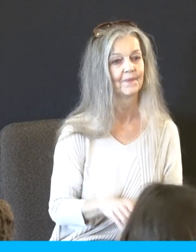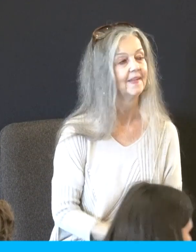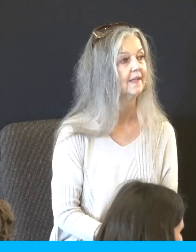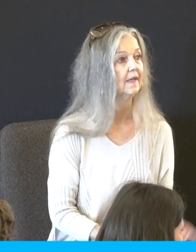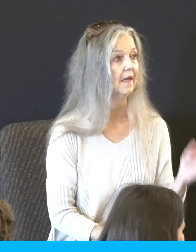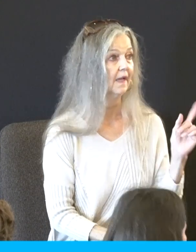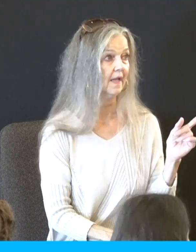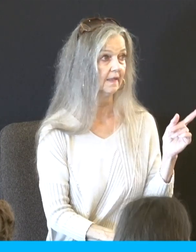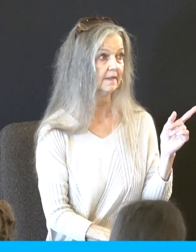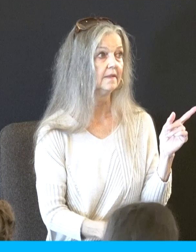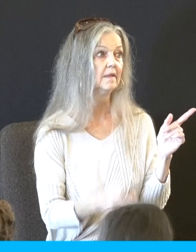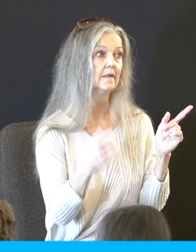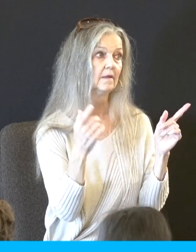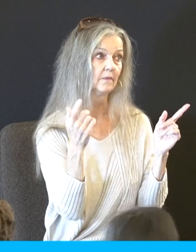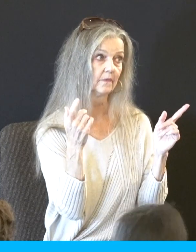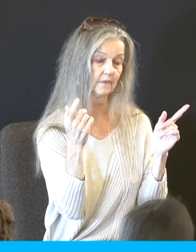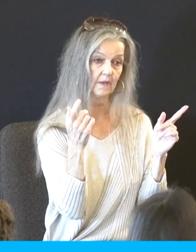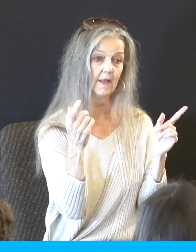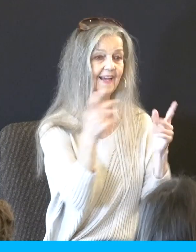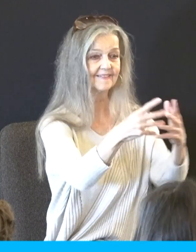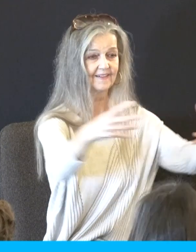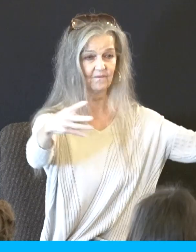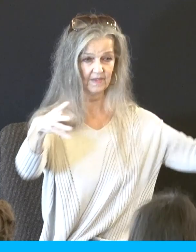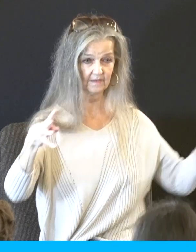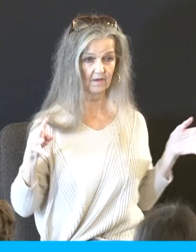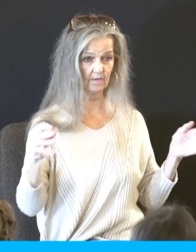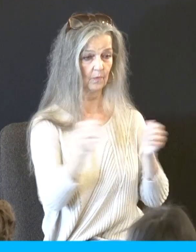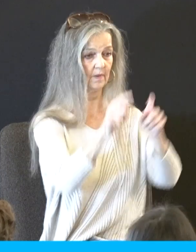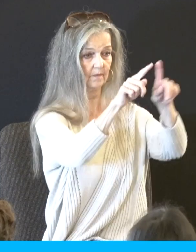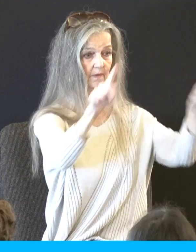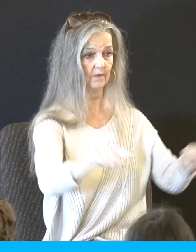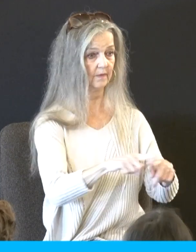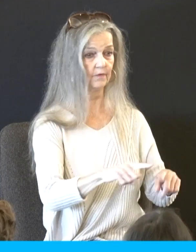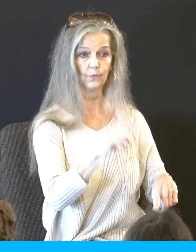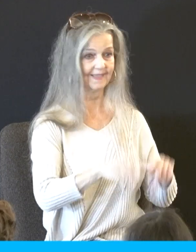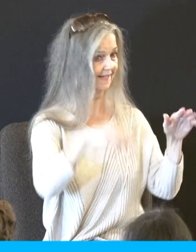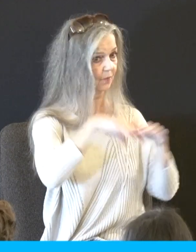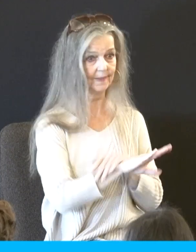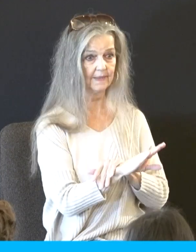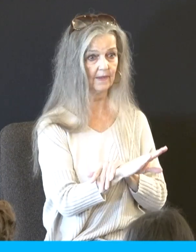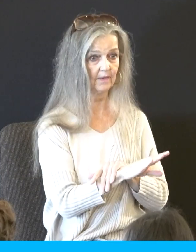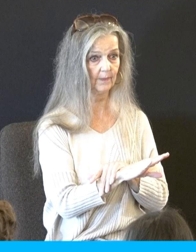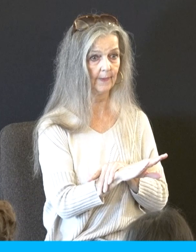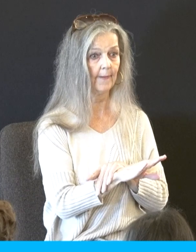were able to capture it, get it out to the west. This has been our website, Finding the Mountain of Moses. Let's just remind ourselves of what the history of this was.